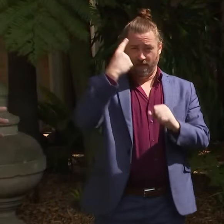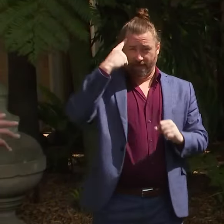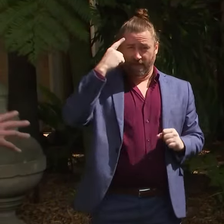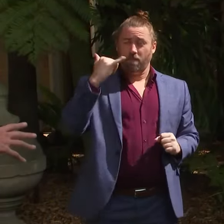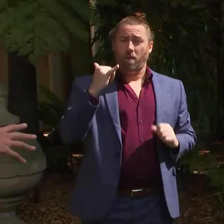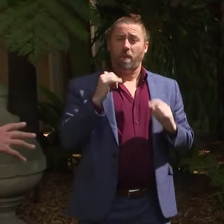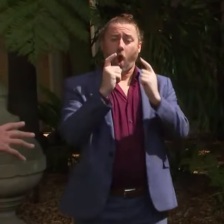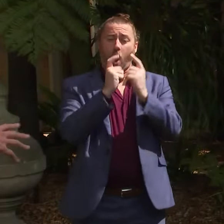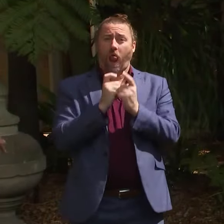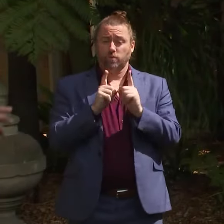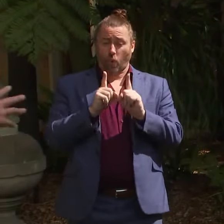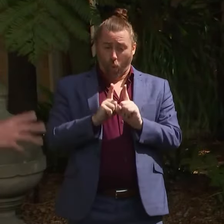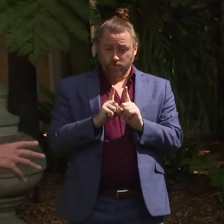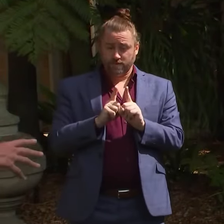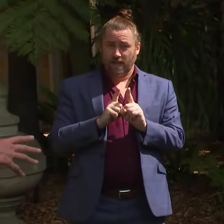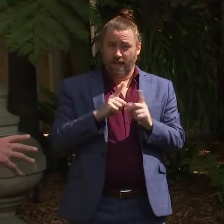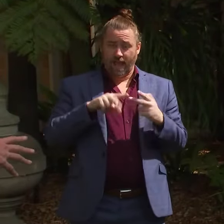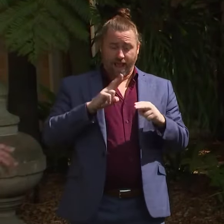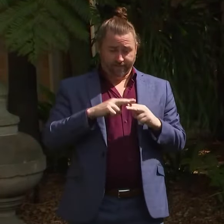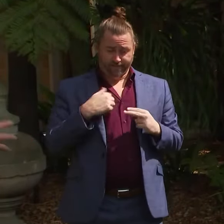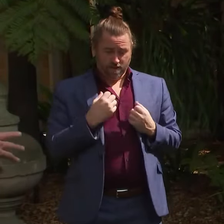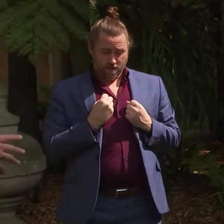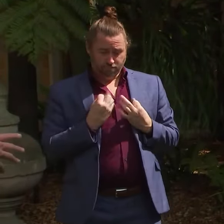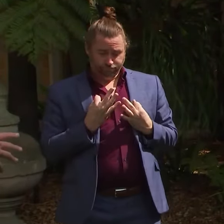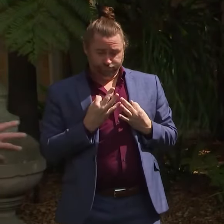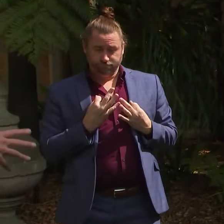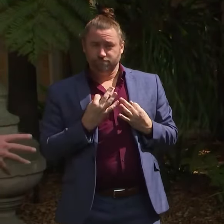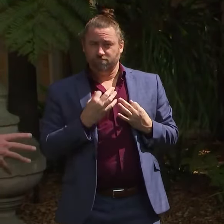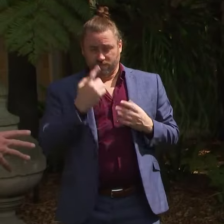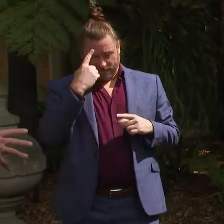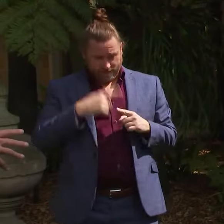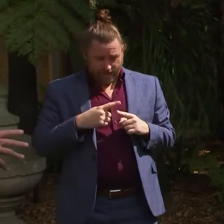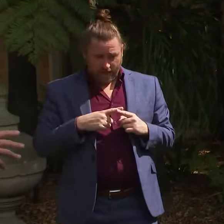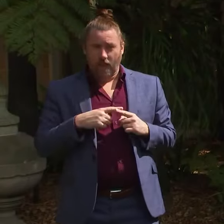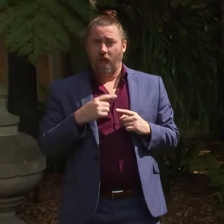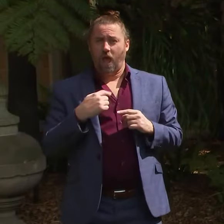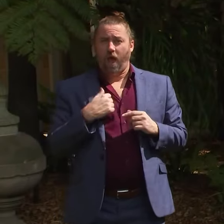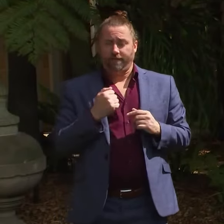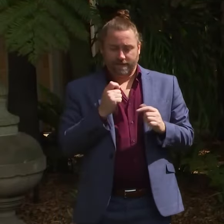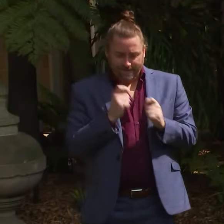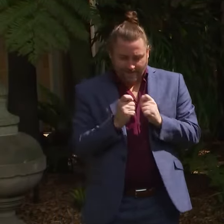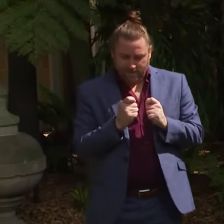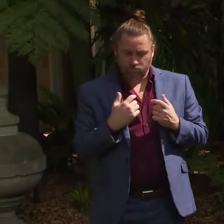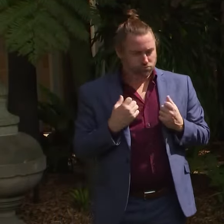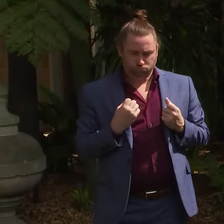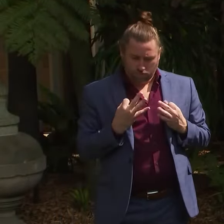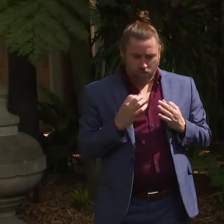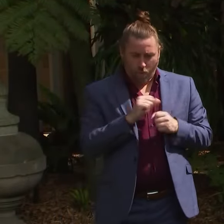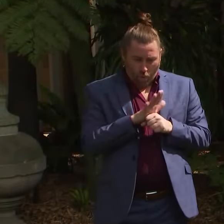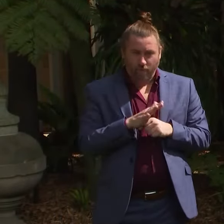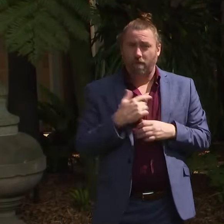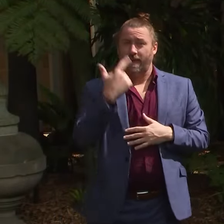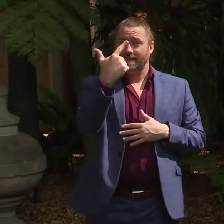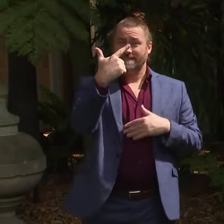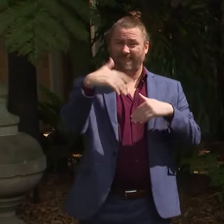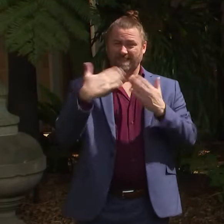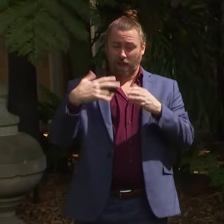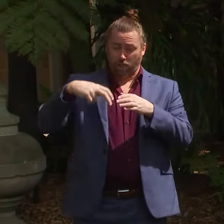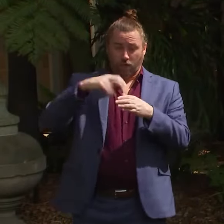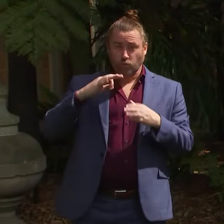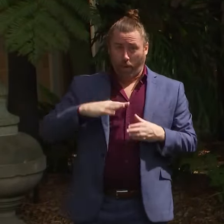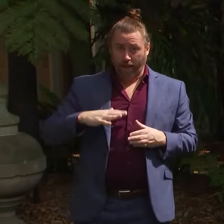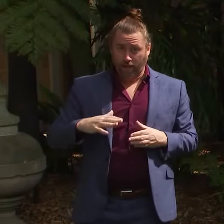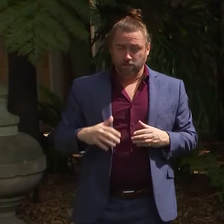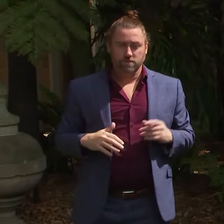for close contacts if they feel negative or asymptomatic. Is that true? Does that be a good rule? Uh, well, we, the